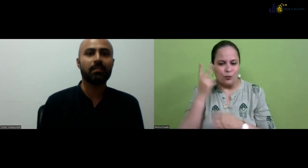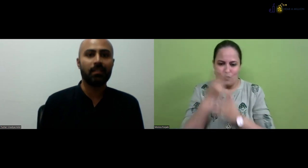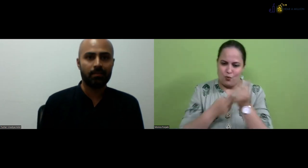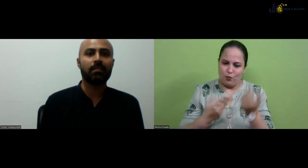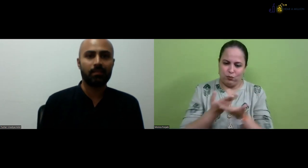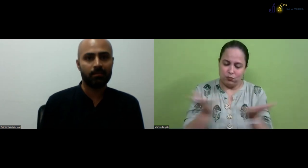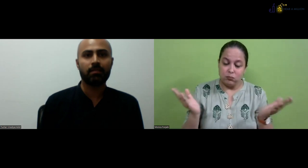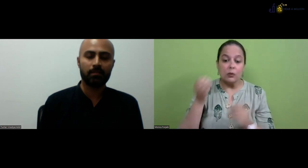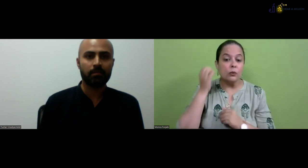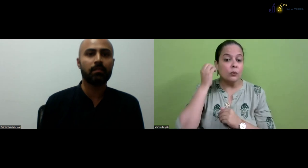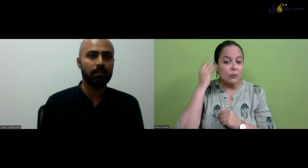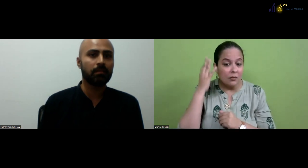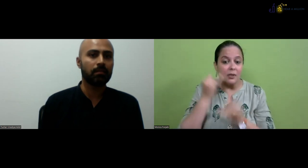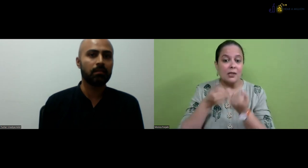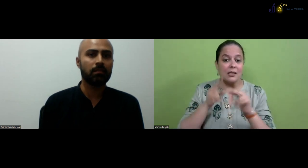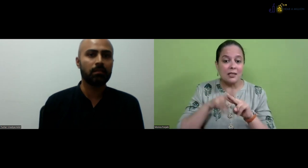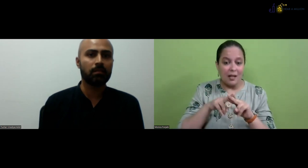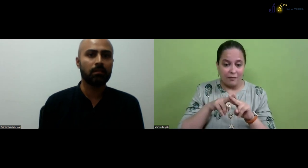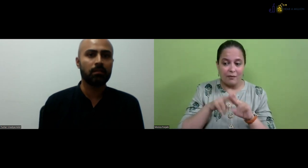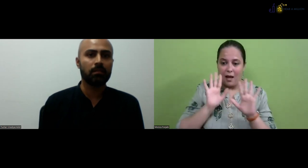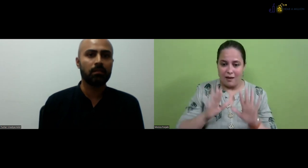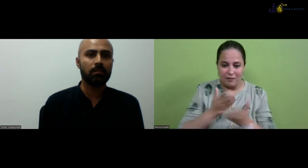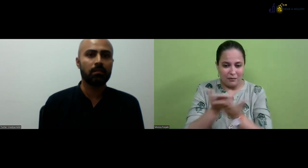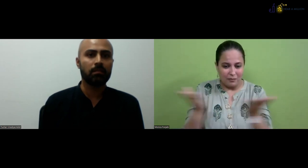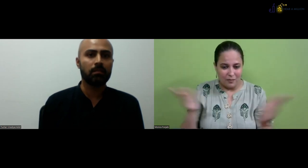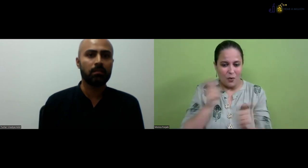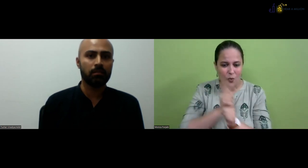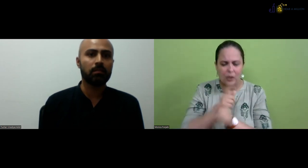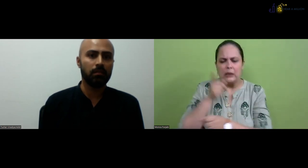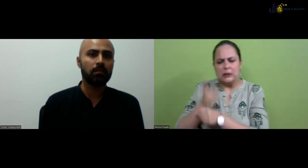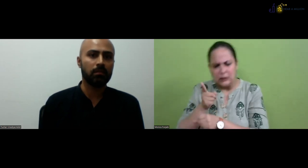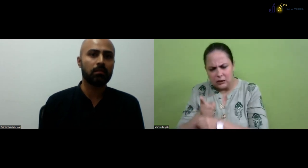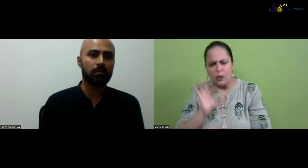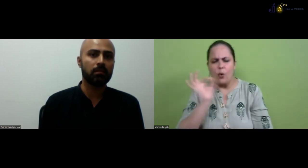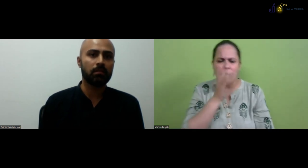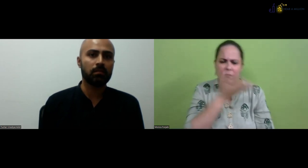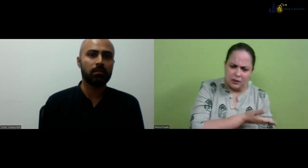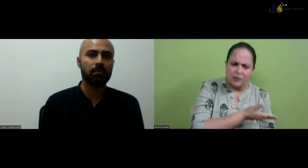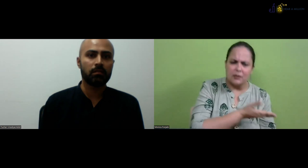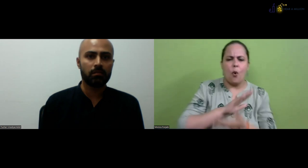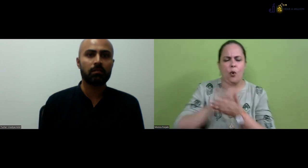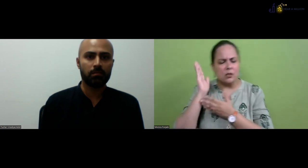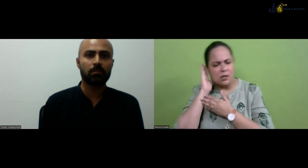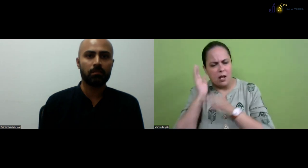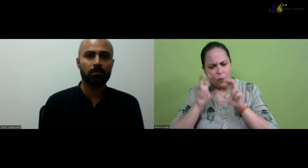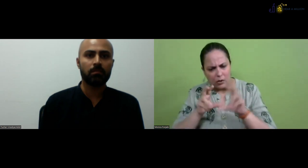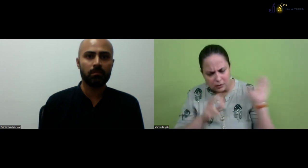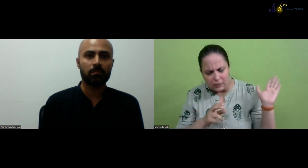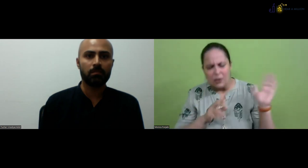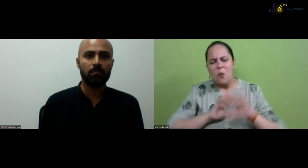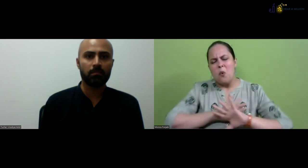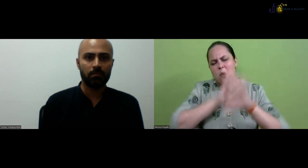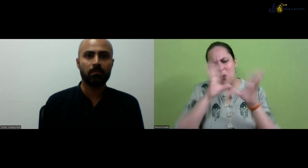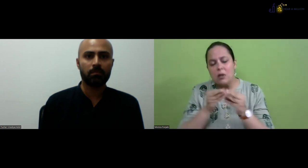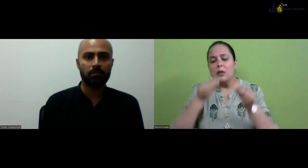better place for all the deaf students. So there are hearing staff as well, hearing staff and teachers.